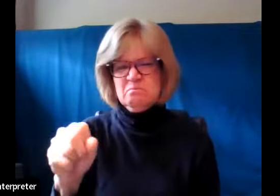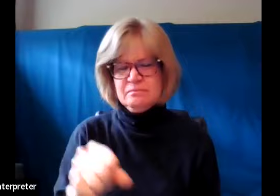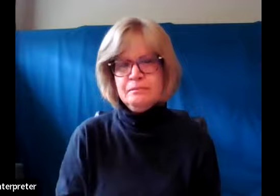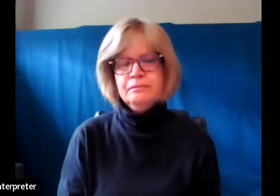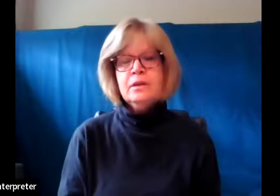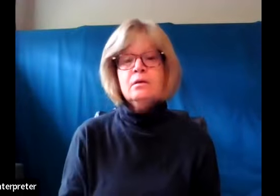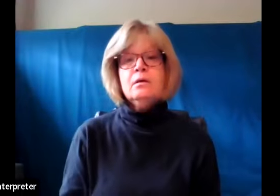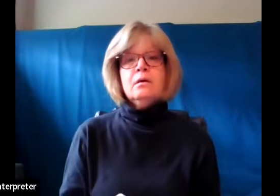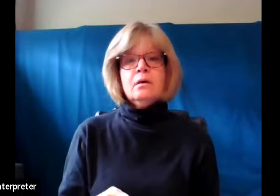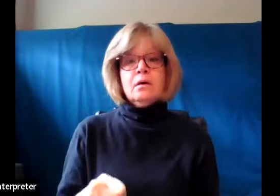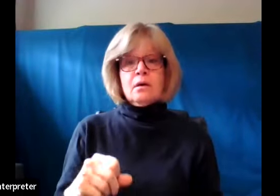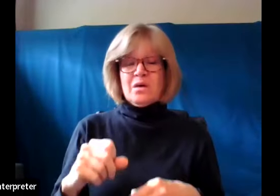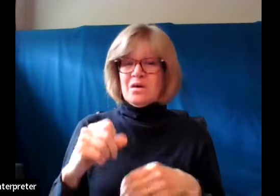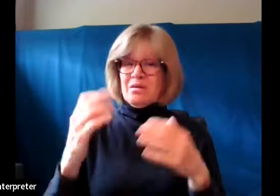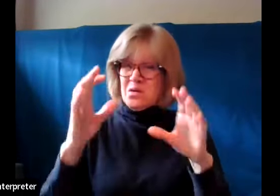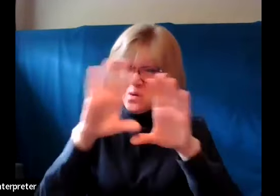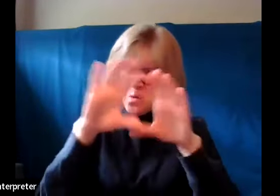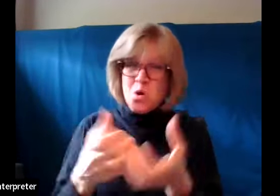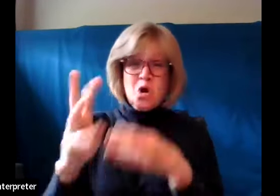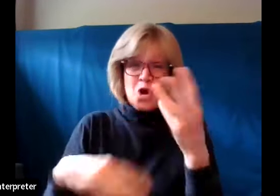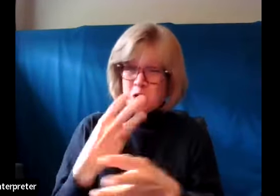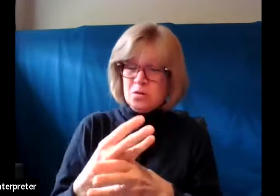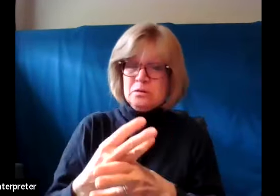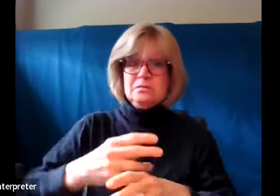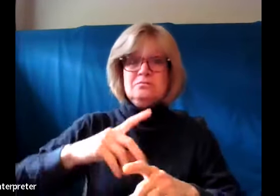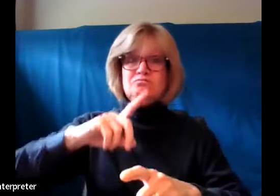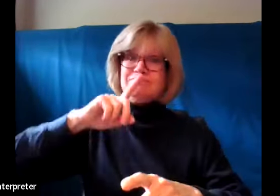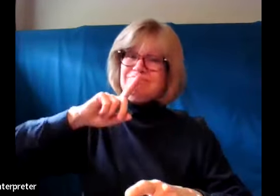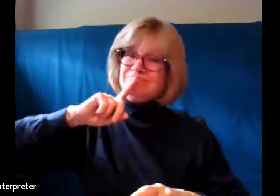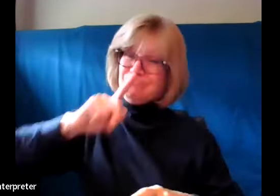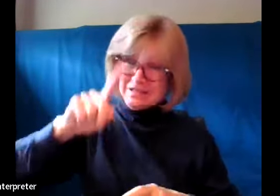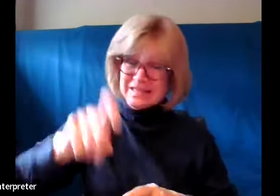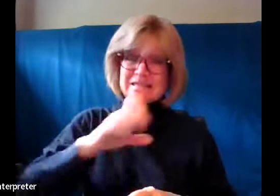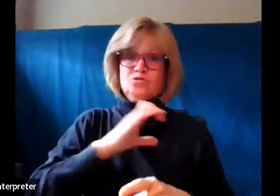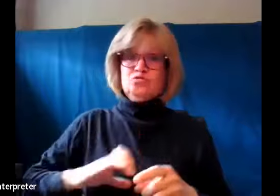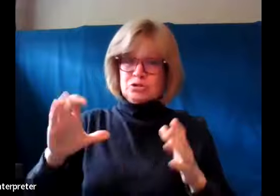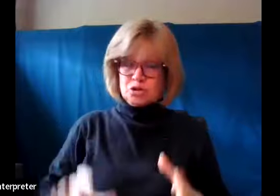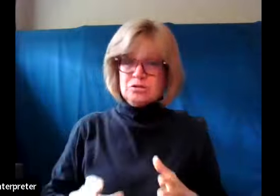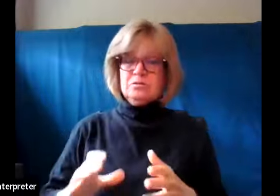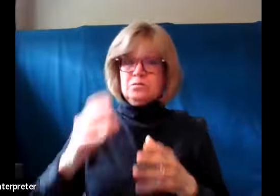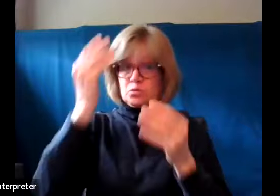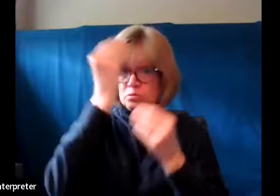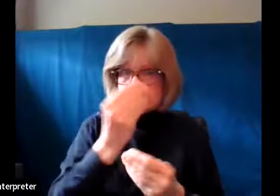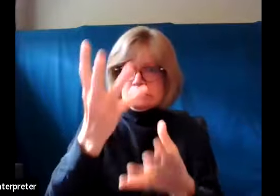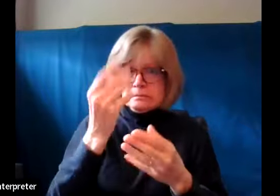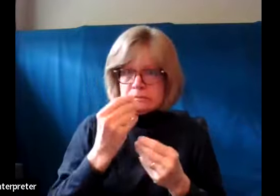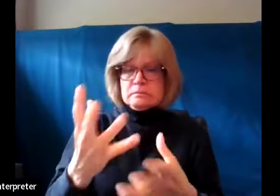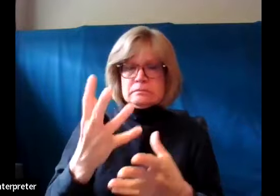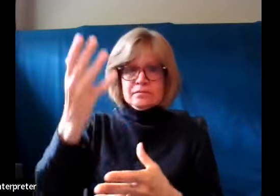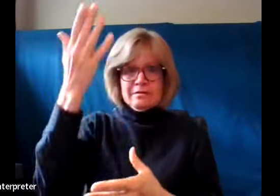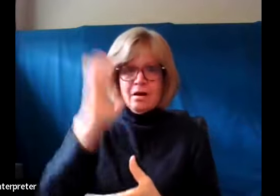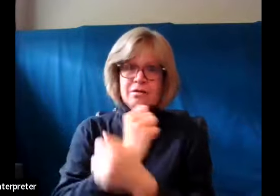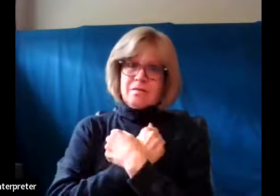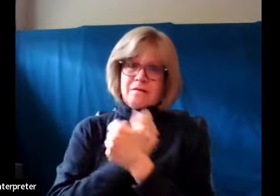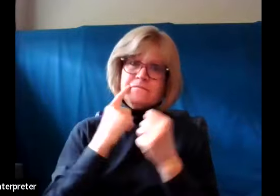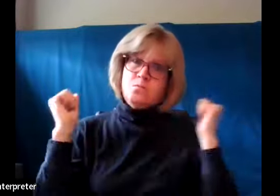The world sorely needs us as Christians to witness to the love God has